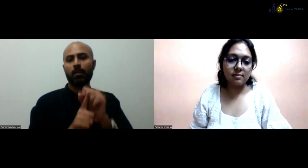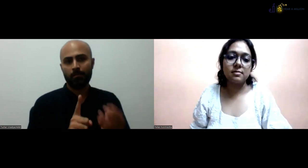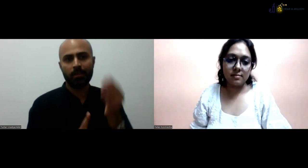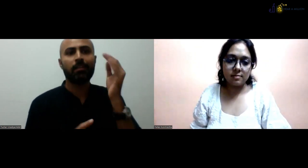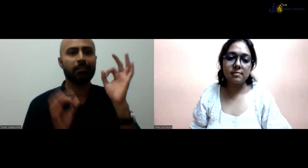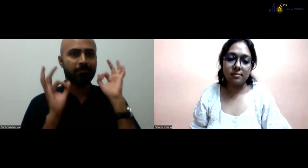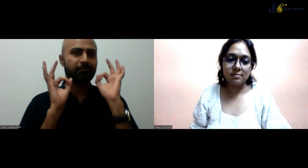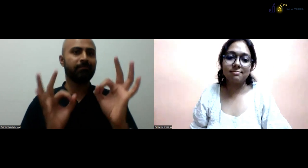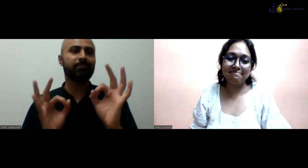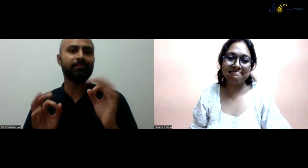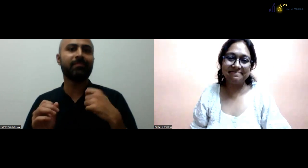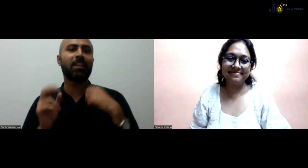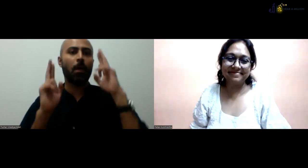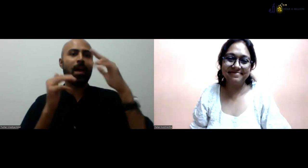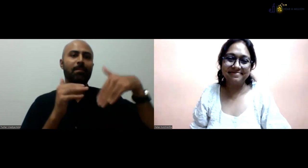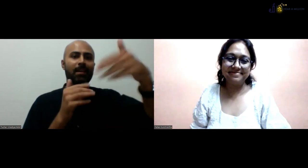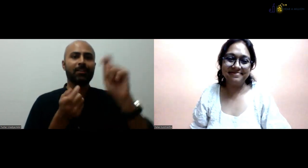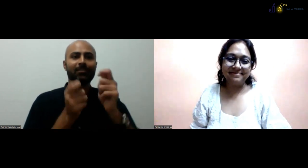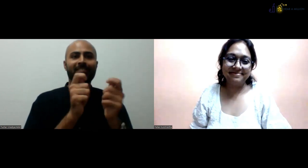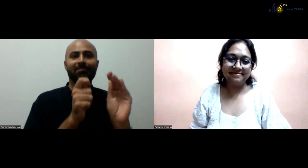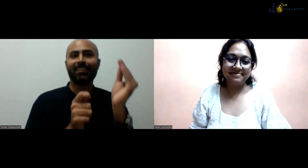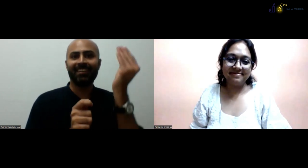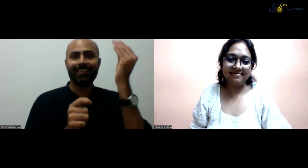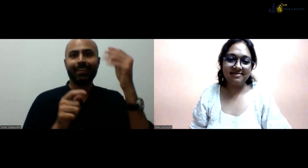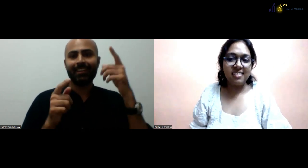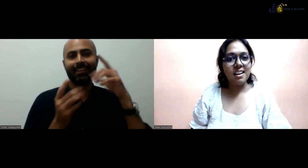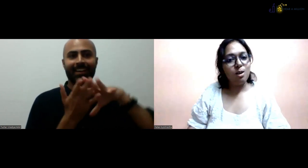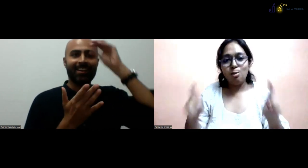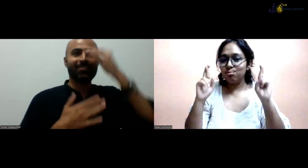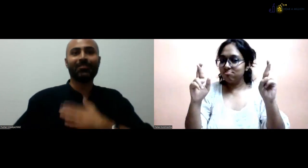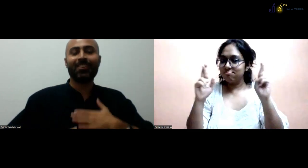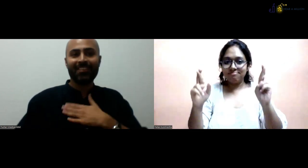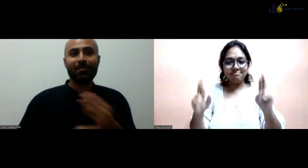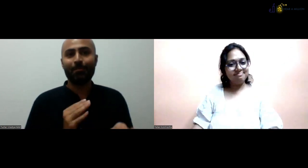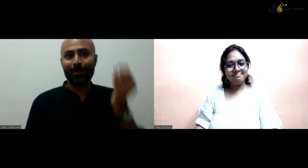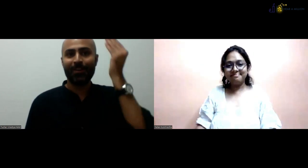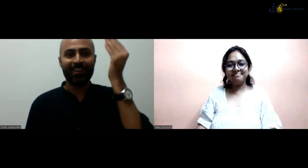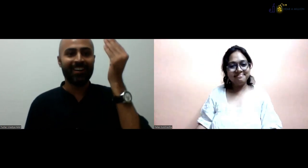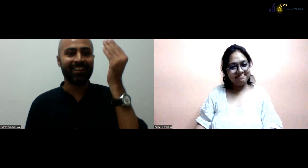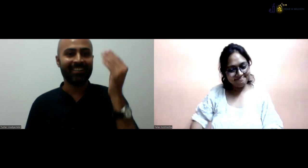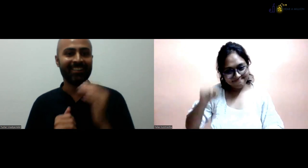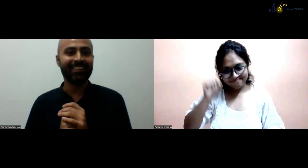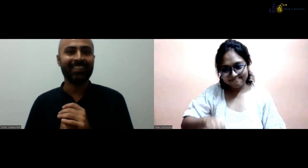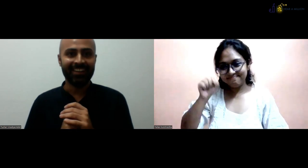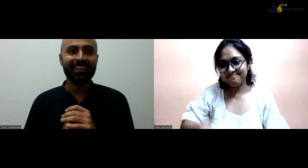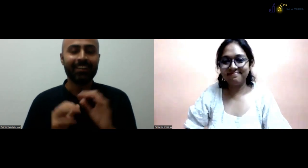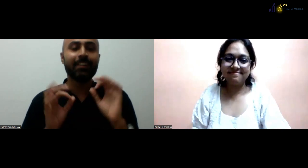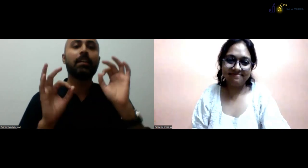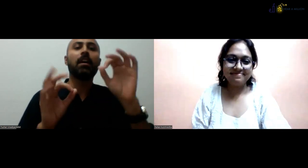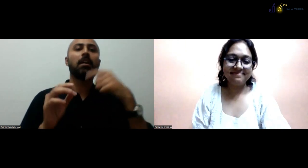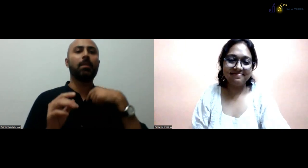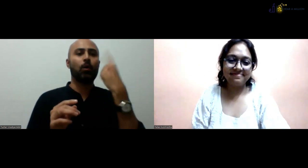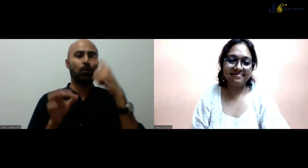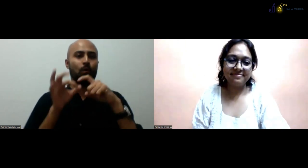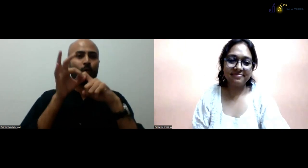about deaf culture. More about deaf culture. That is really great. So, we are really excited and hope that improves the level of education with that